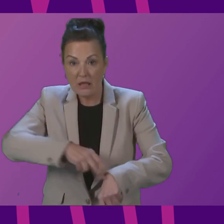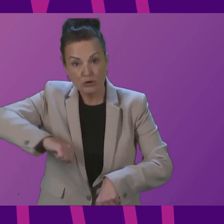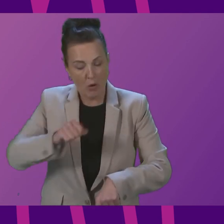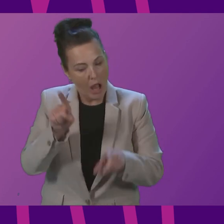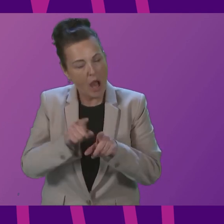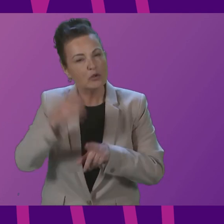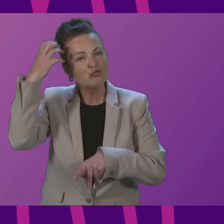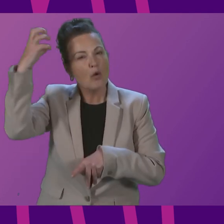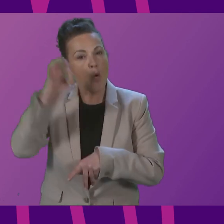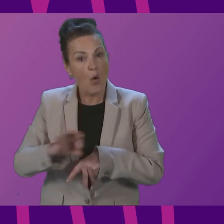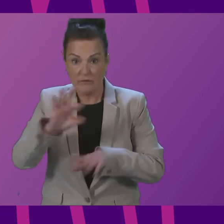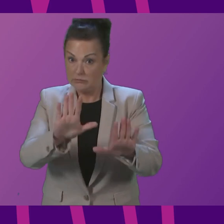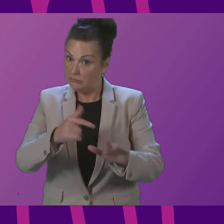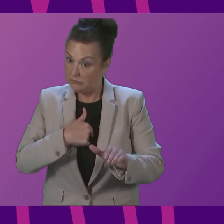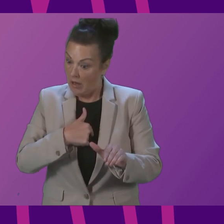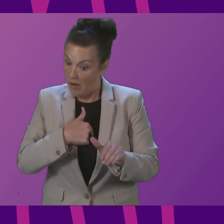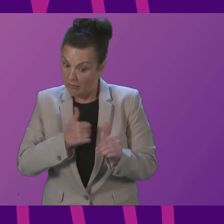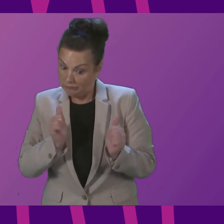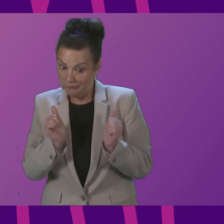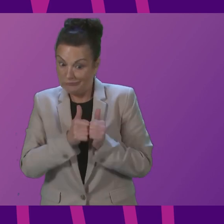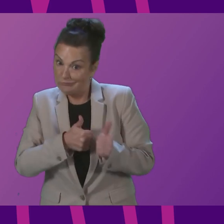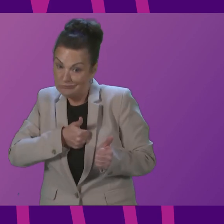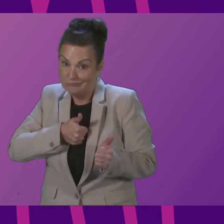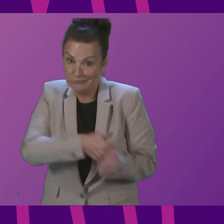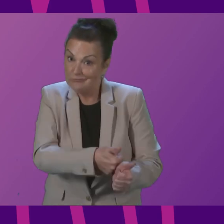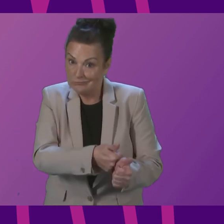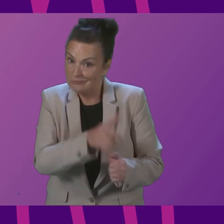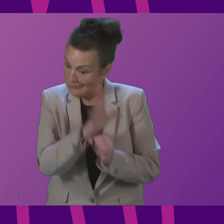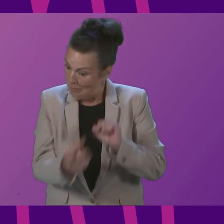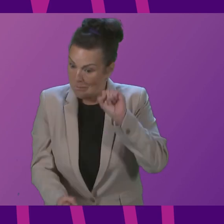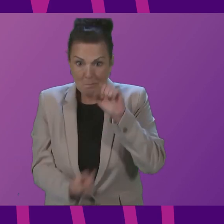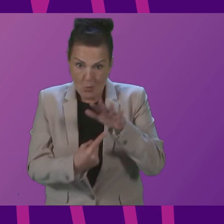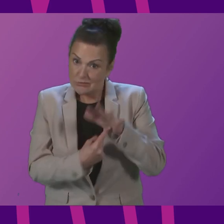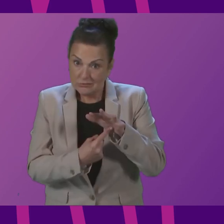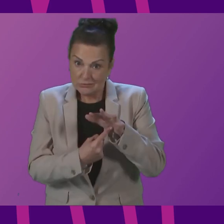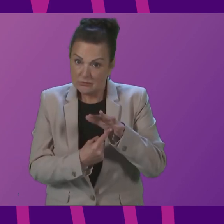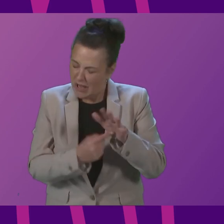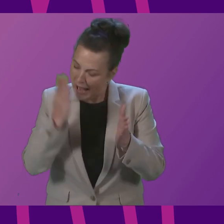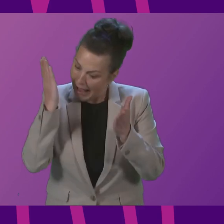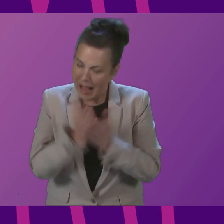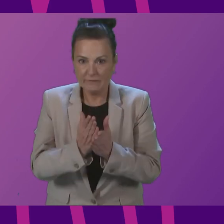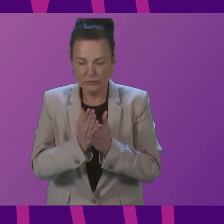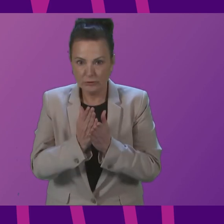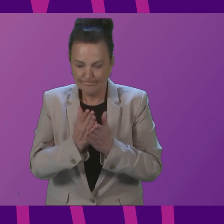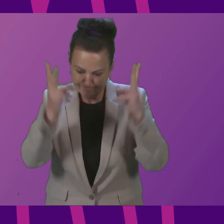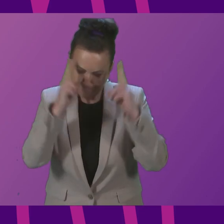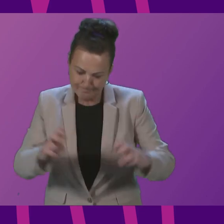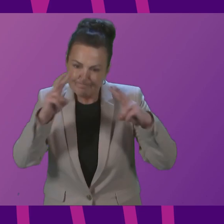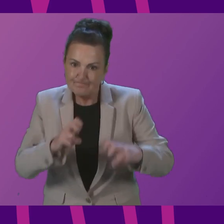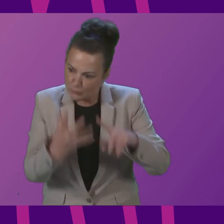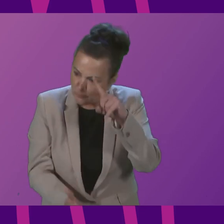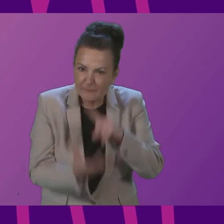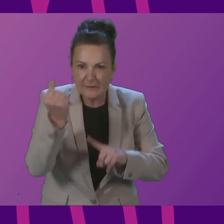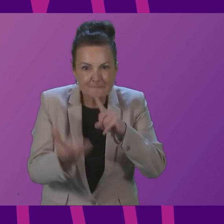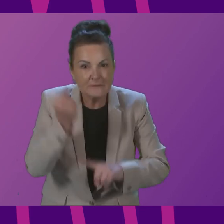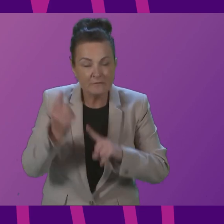I endorse the points that Mr Smith has made about the importance of an approach being taken to bring any perpetrator